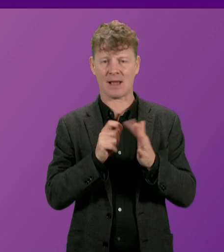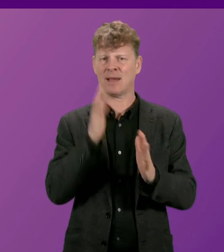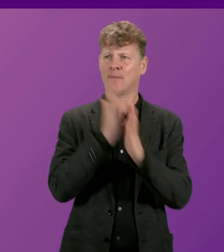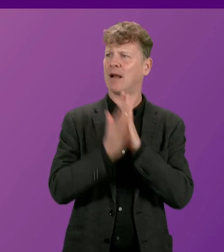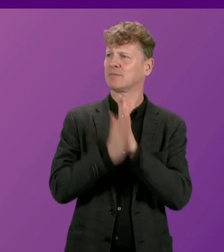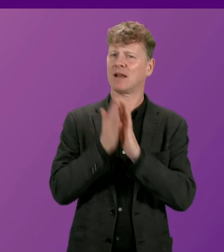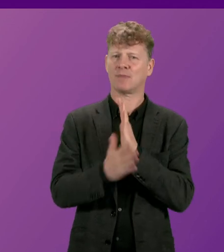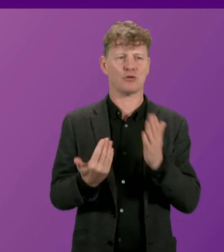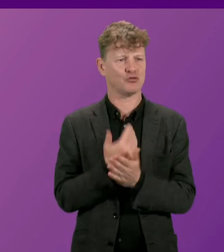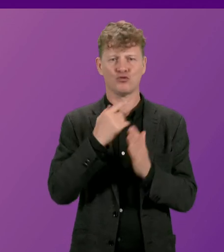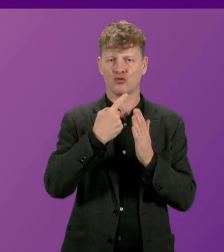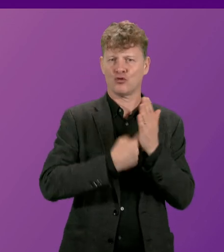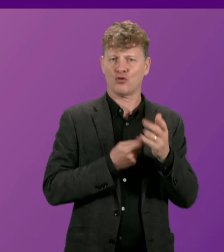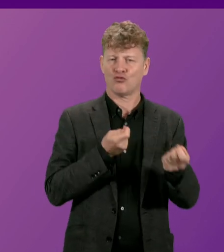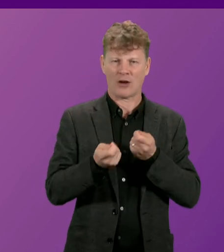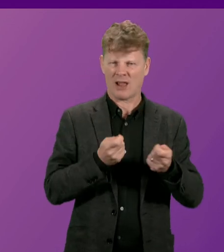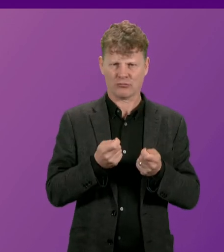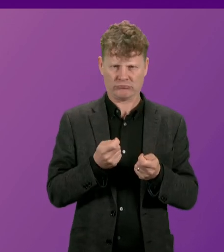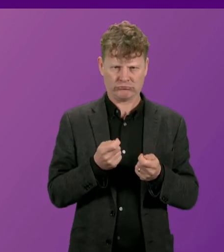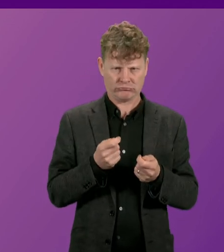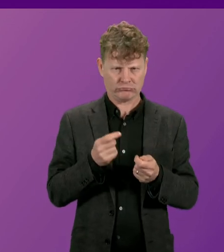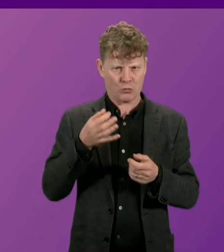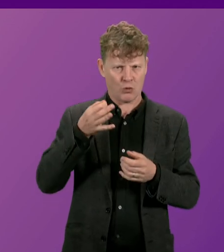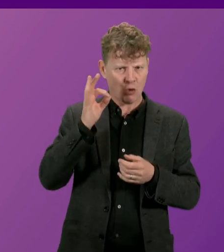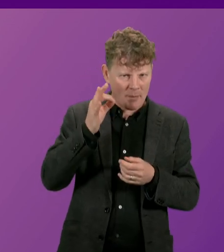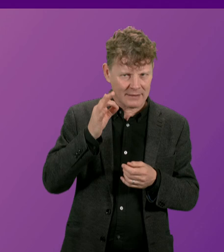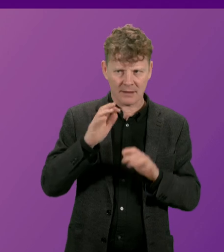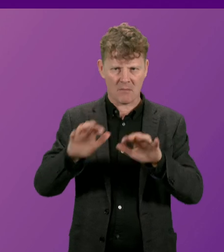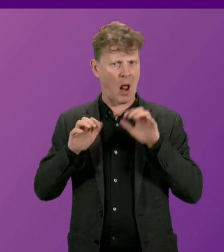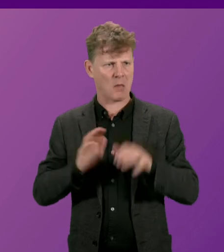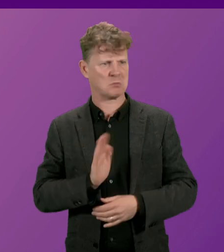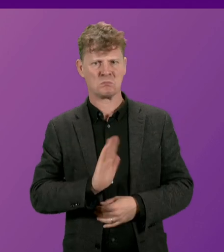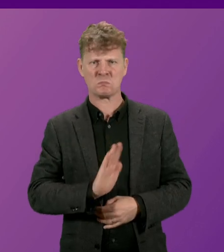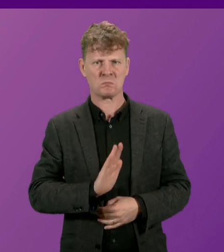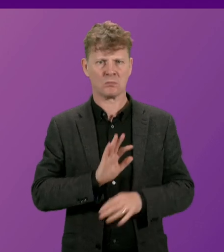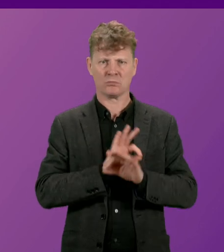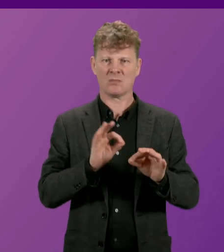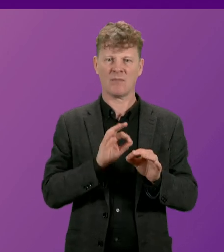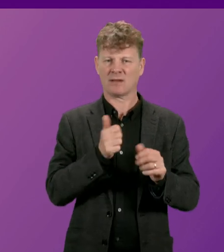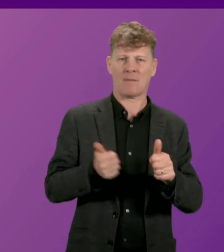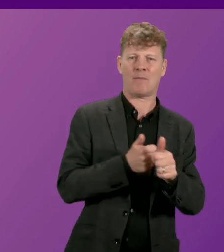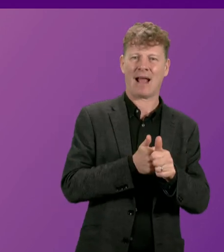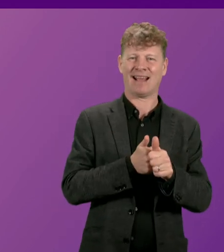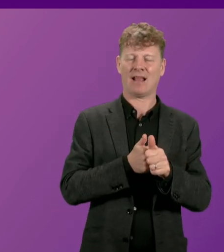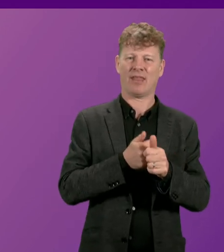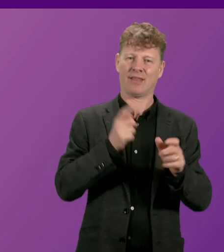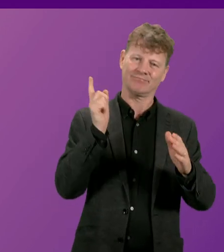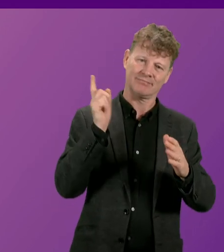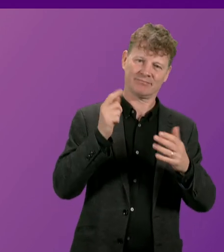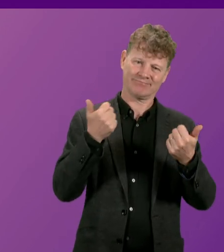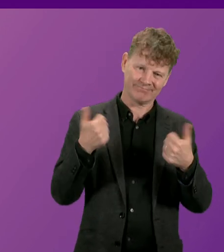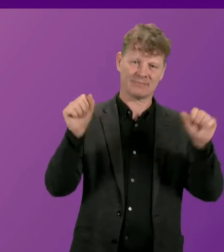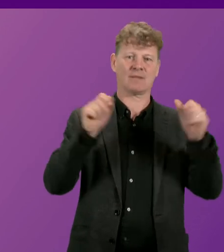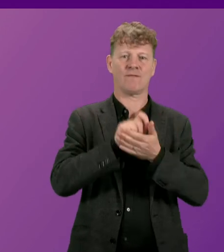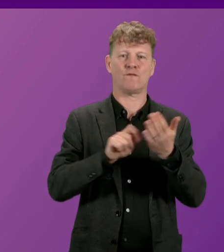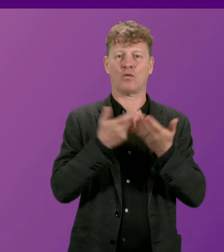regulations against the clear will of both committee and parliament with the backing of the casting vote from the chair. Thank you,